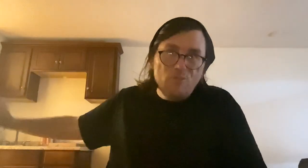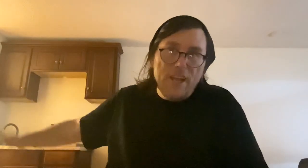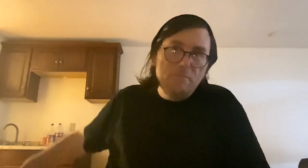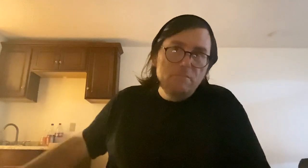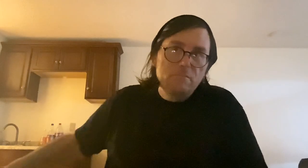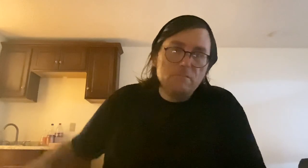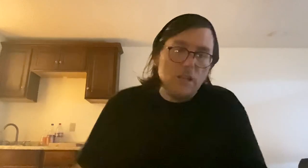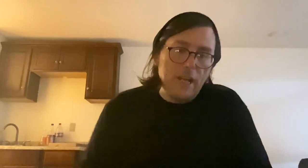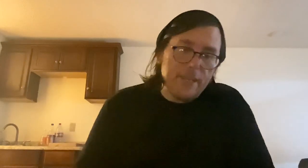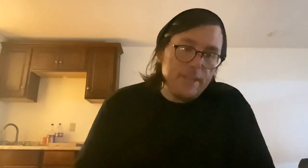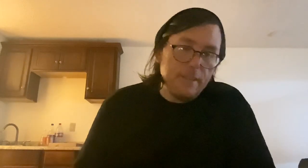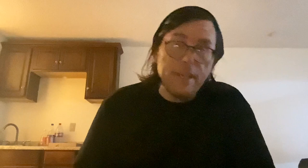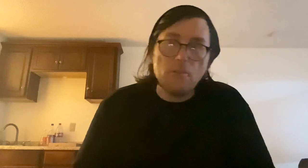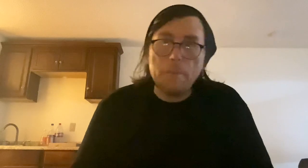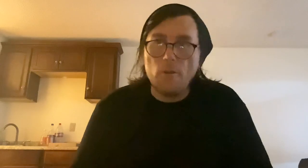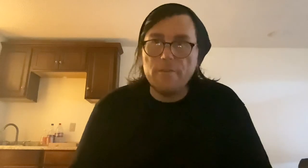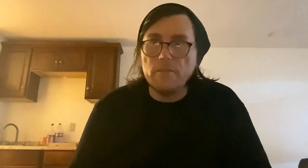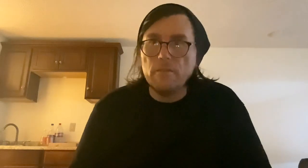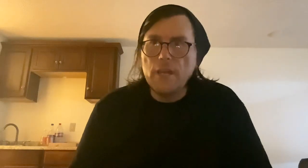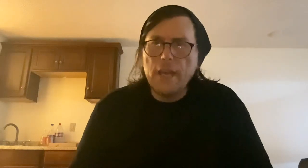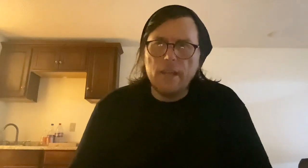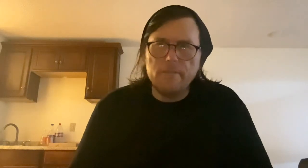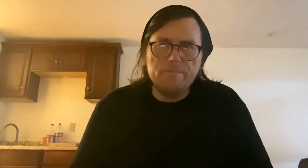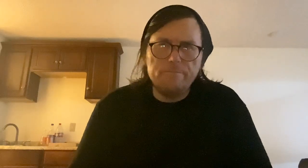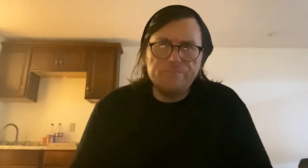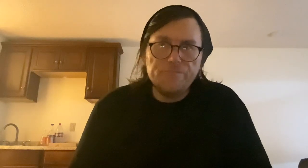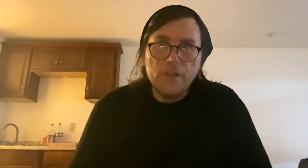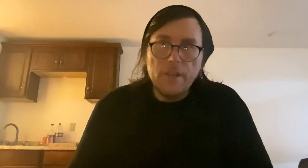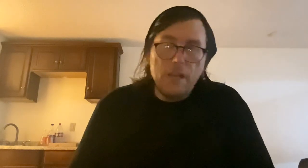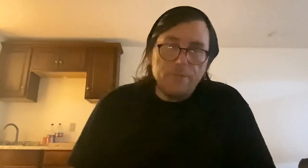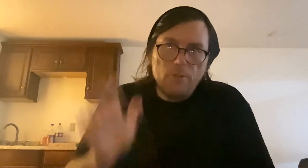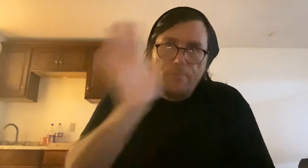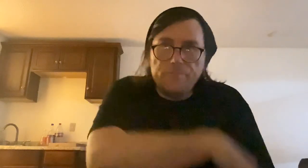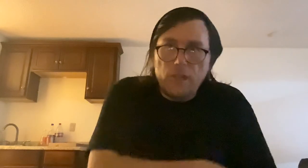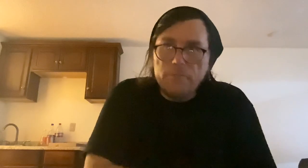that at a later period. And if you're, you know,